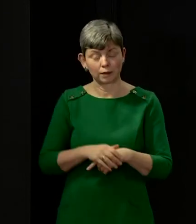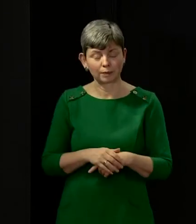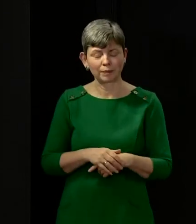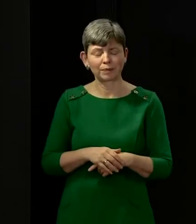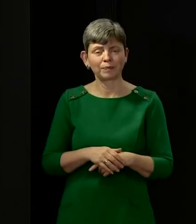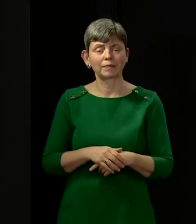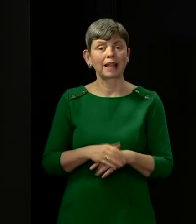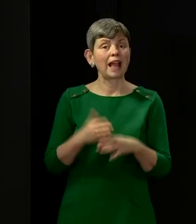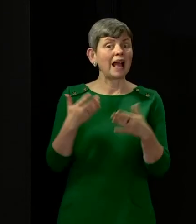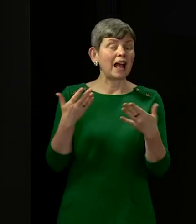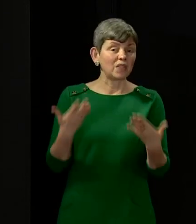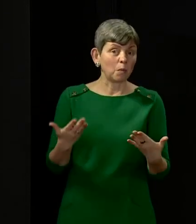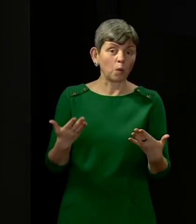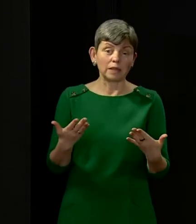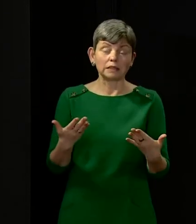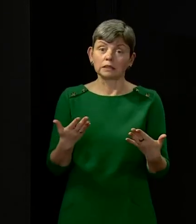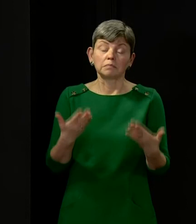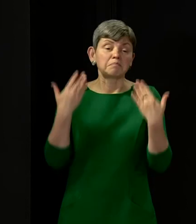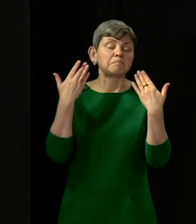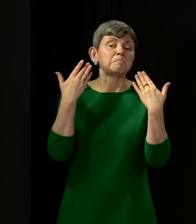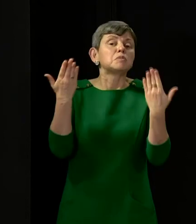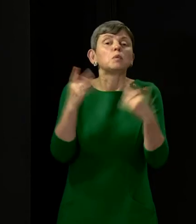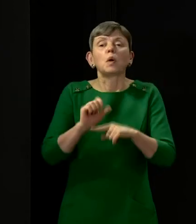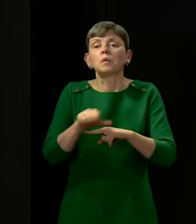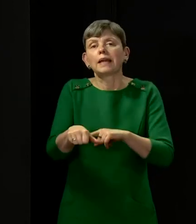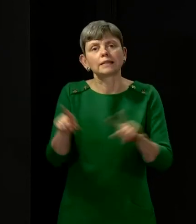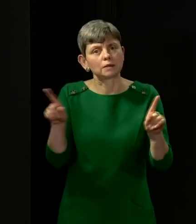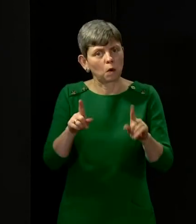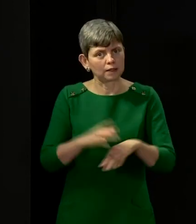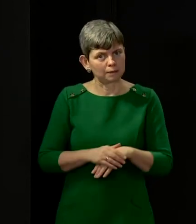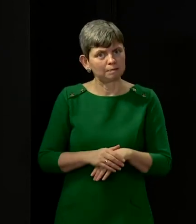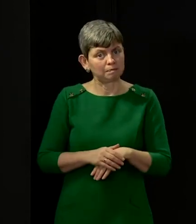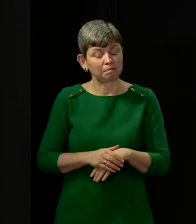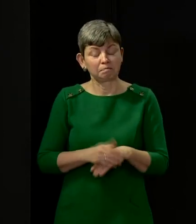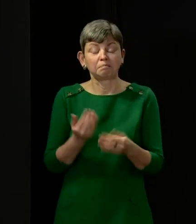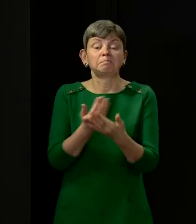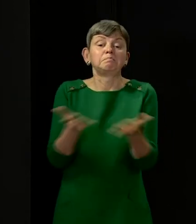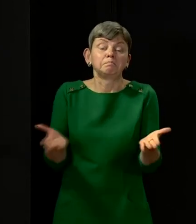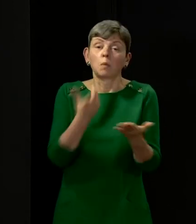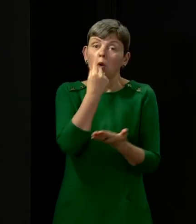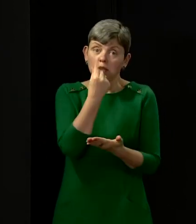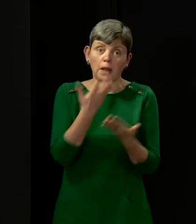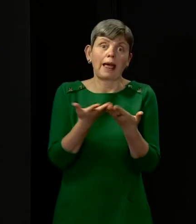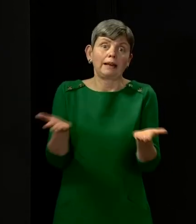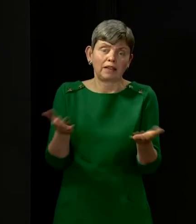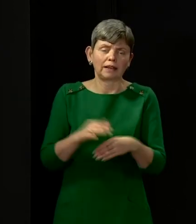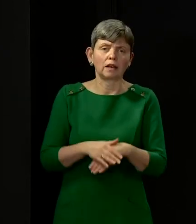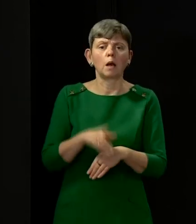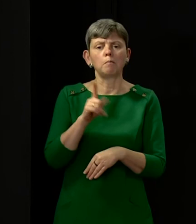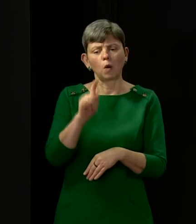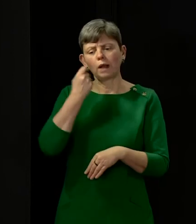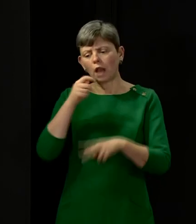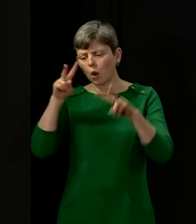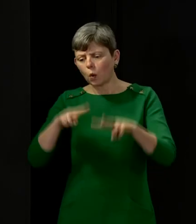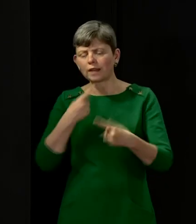point can sensibly be ruled out but we will look at what the information we have tells us, the judgments that we